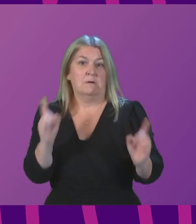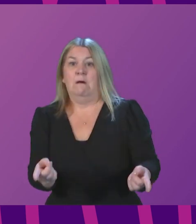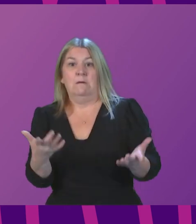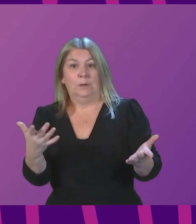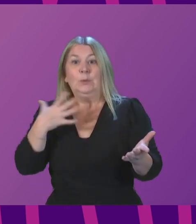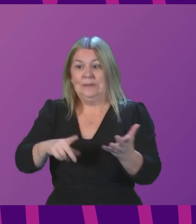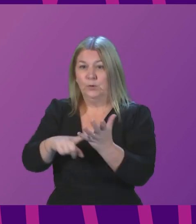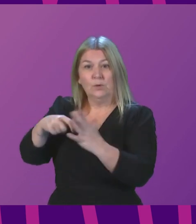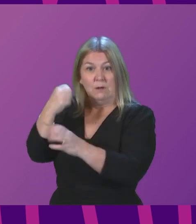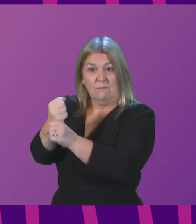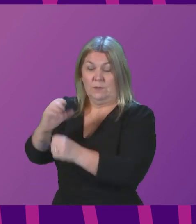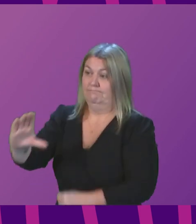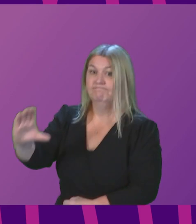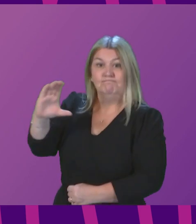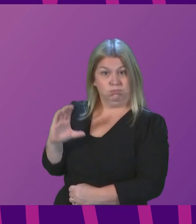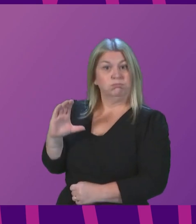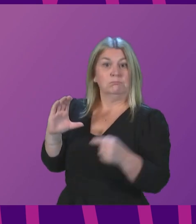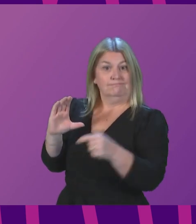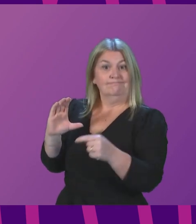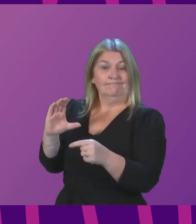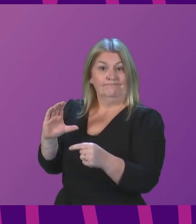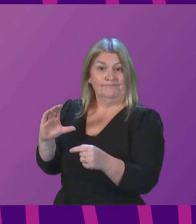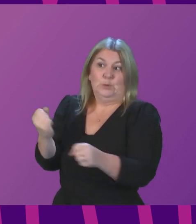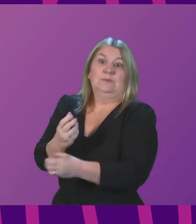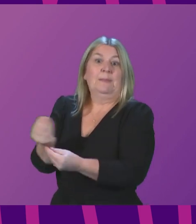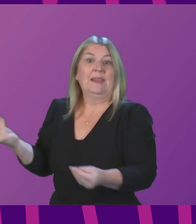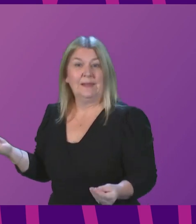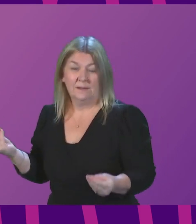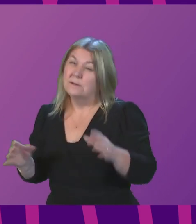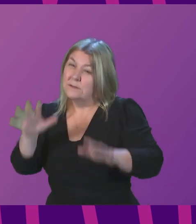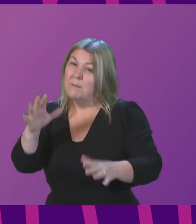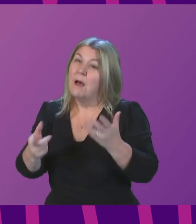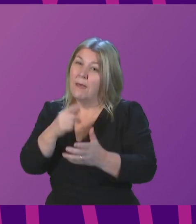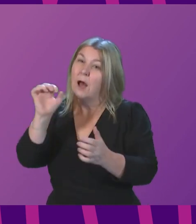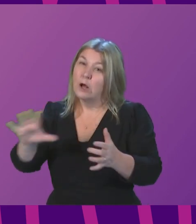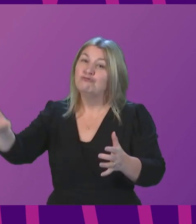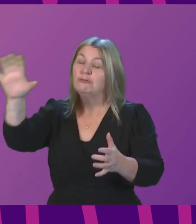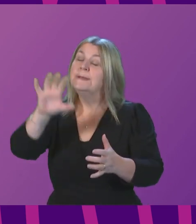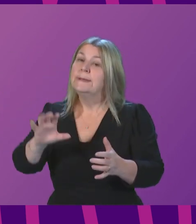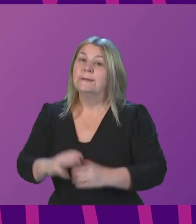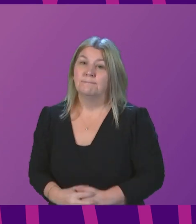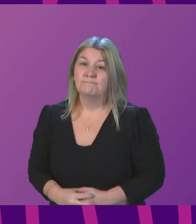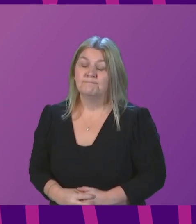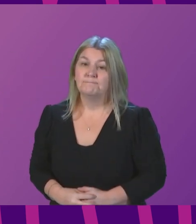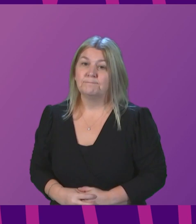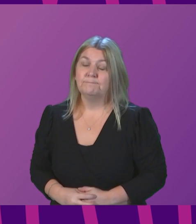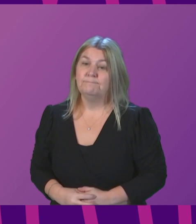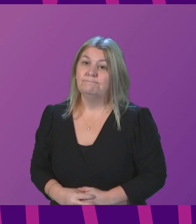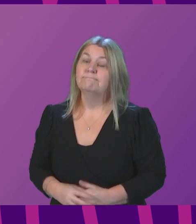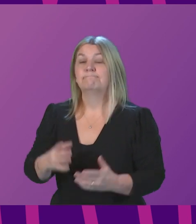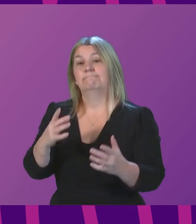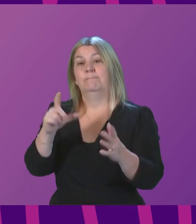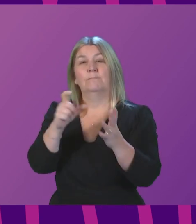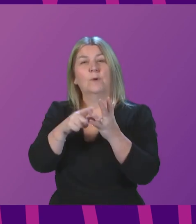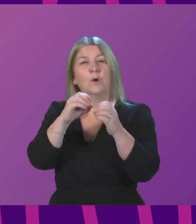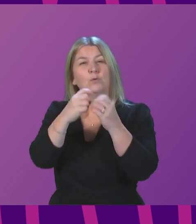the UK Government to act urgently and in the same way some other countries are already doing. I made this point again at a Cobra